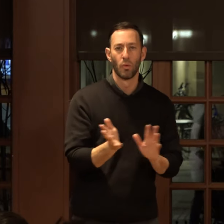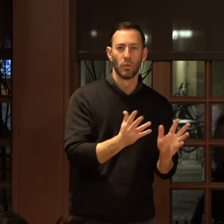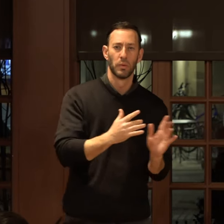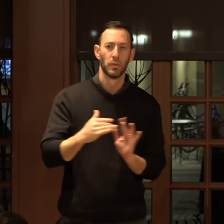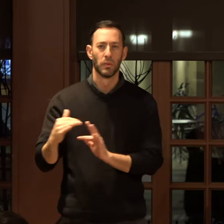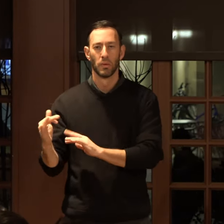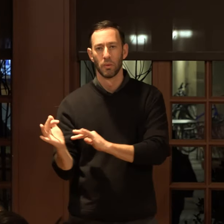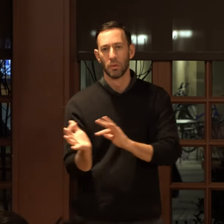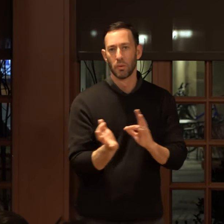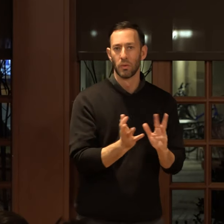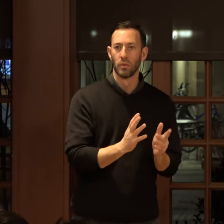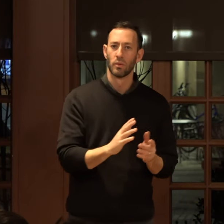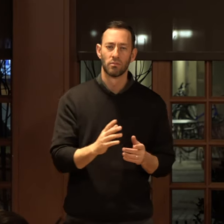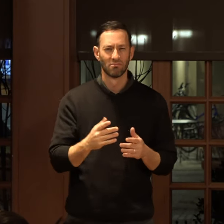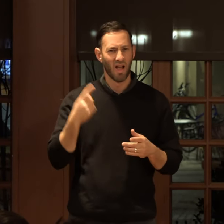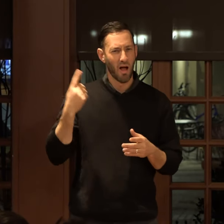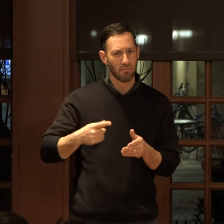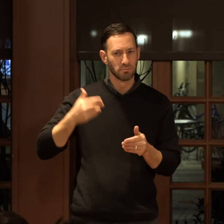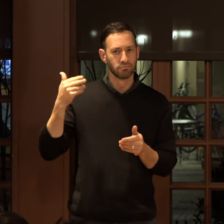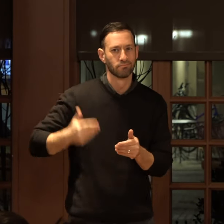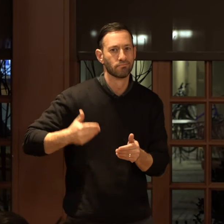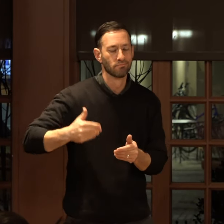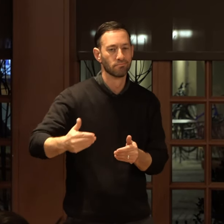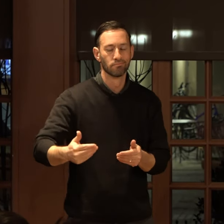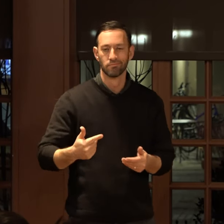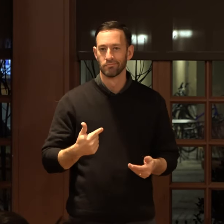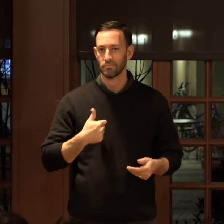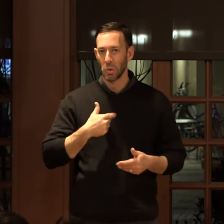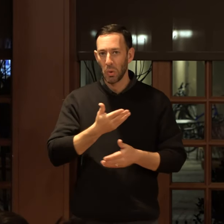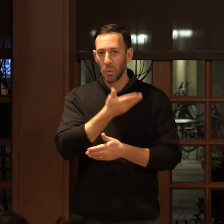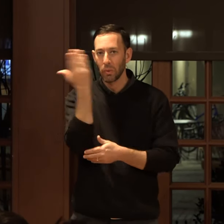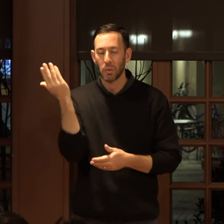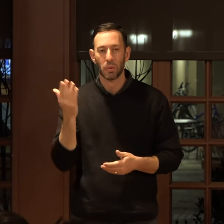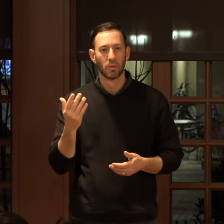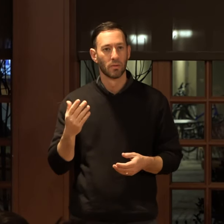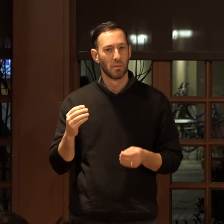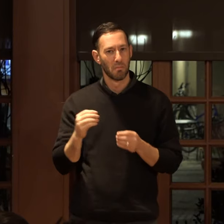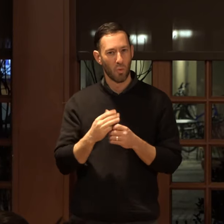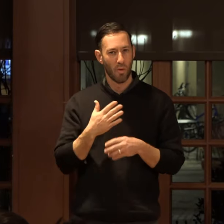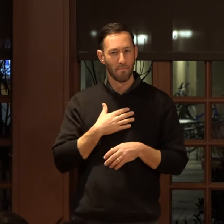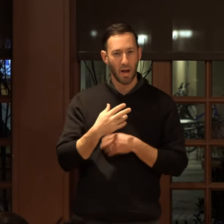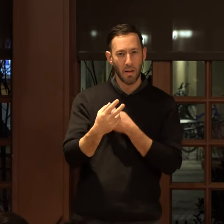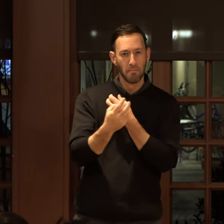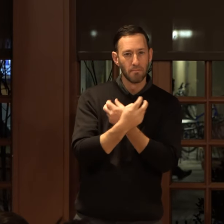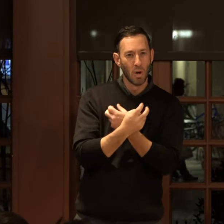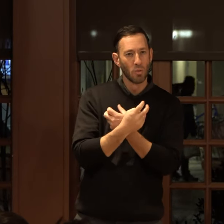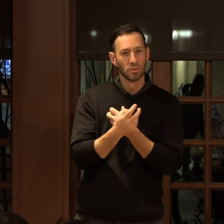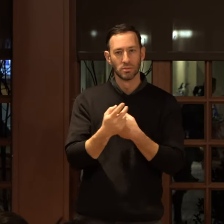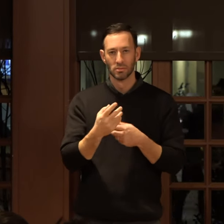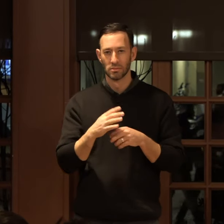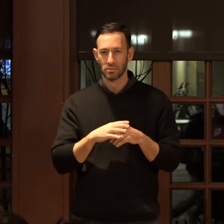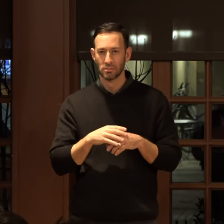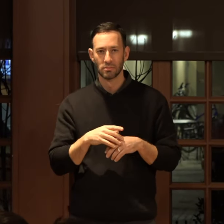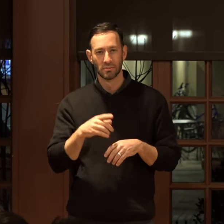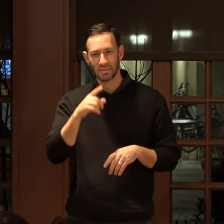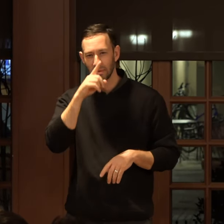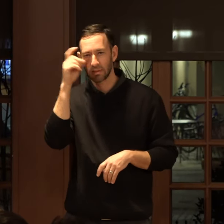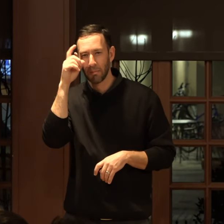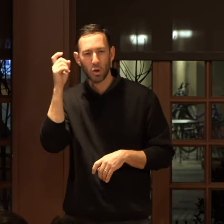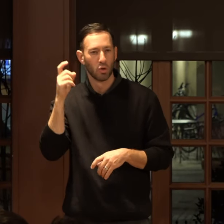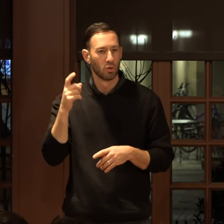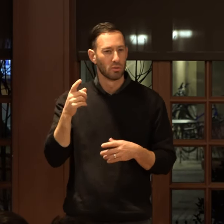More than once I've been without, and more than once I've run my padded bones along the braided bottom teeth of summer,